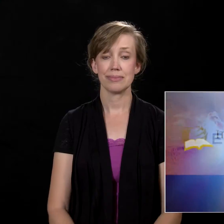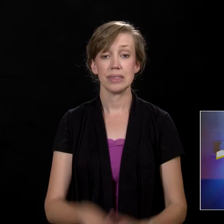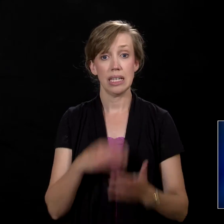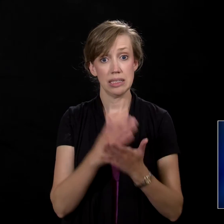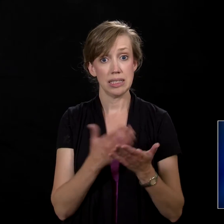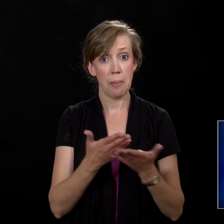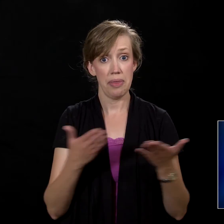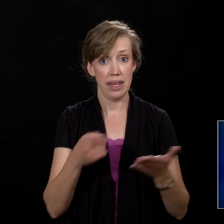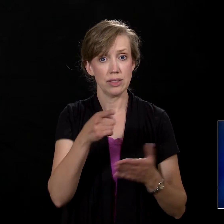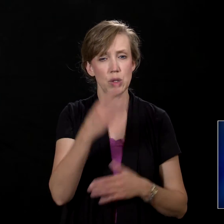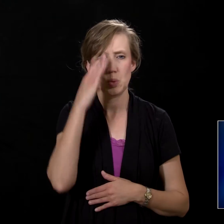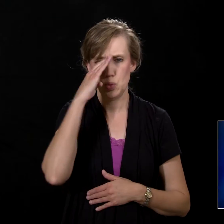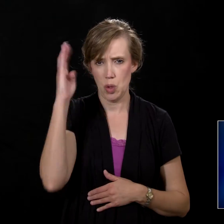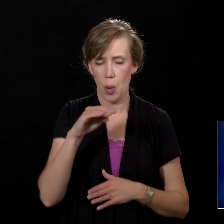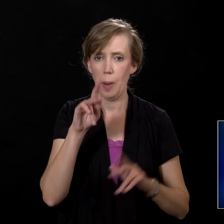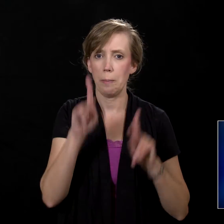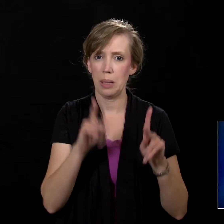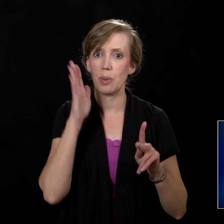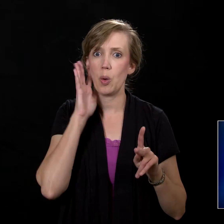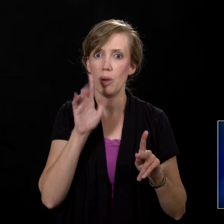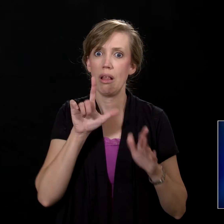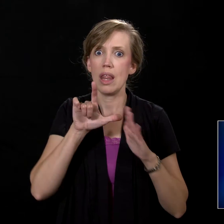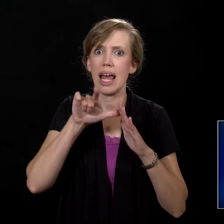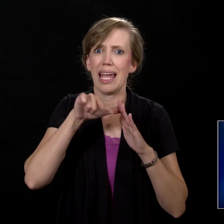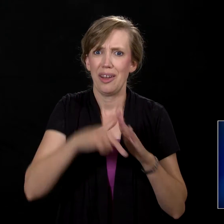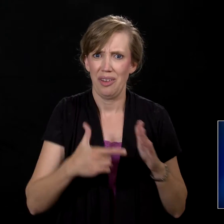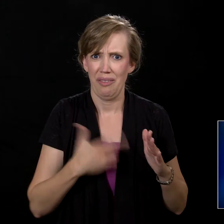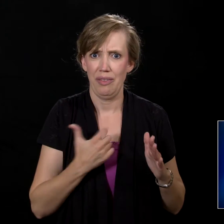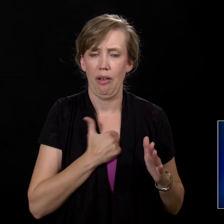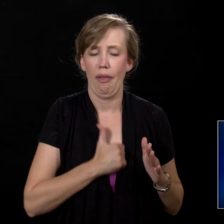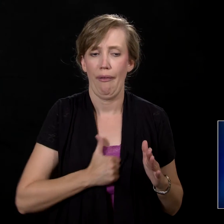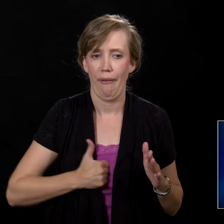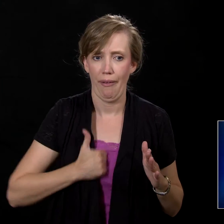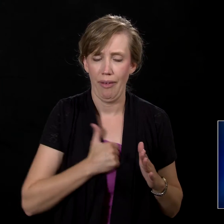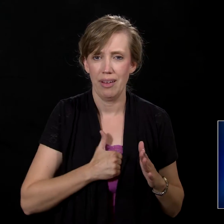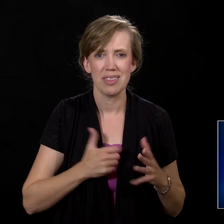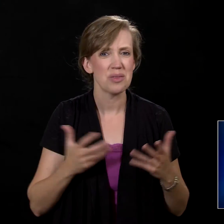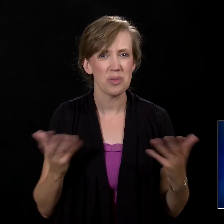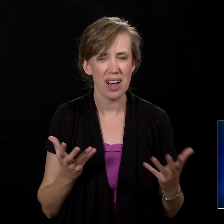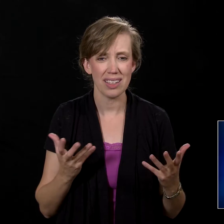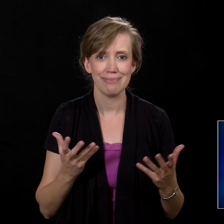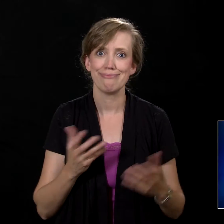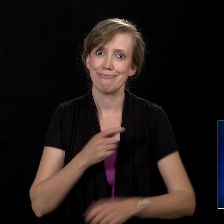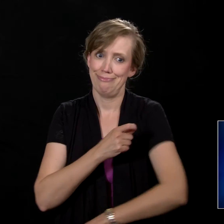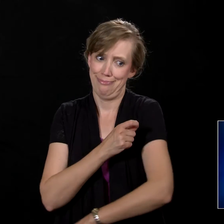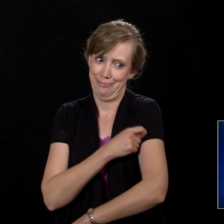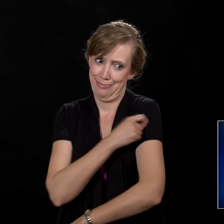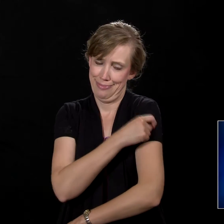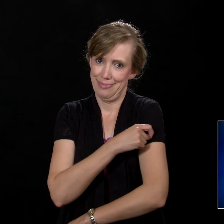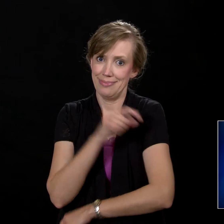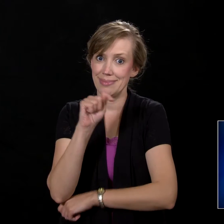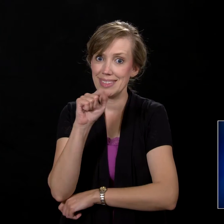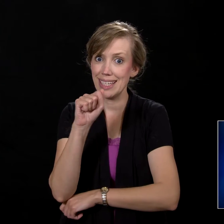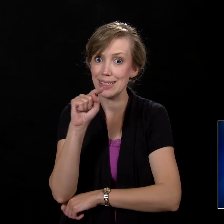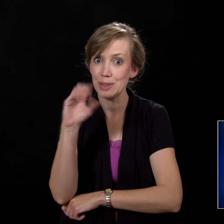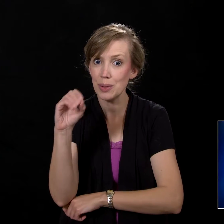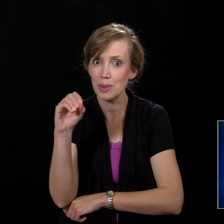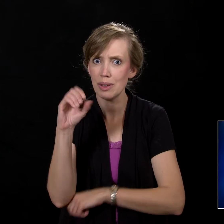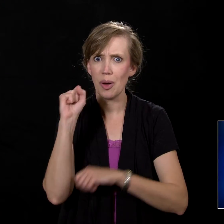There are some things you just know people are going to regret sooner or later. A lot of people will regret getting tattoos or getting those great big holes in their